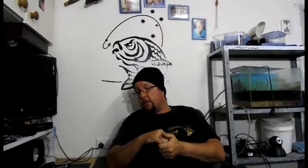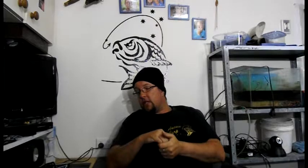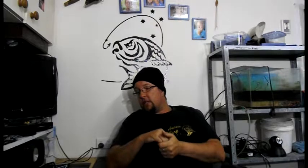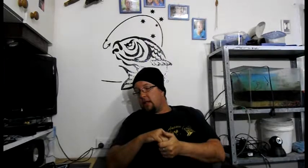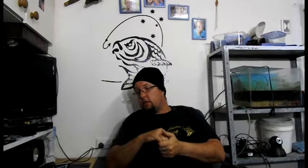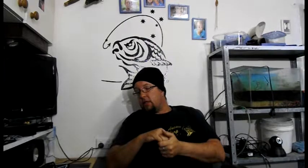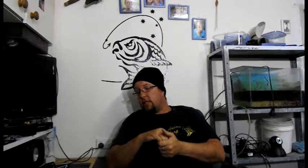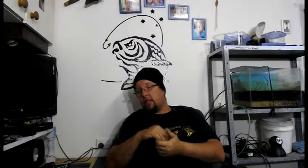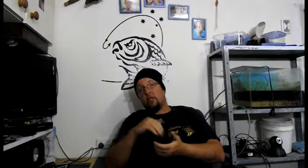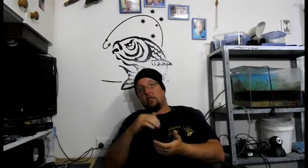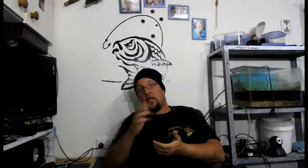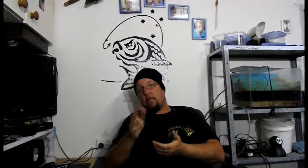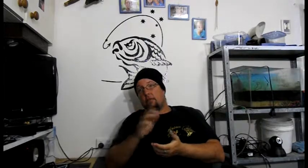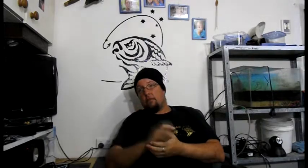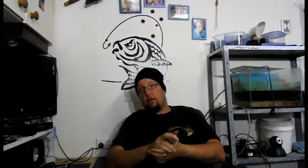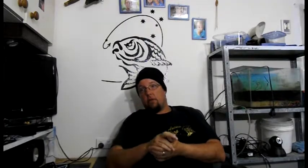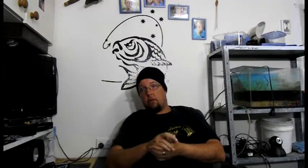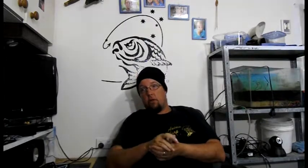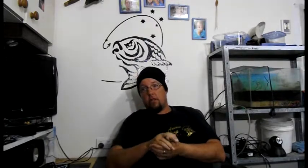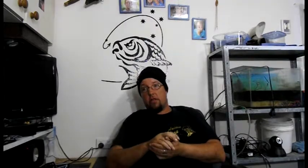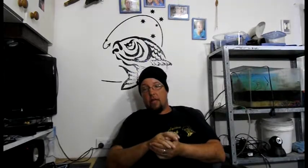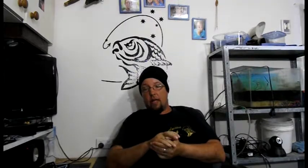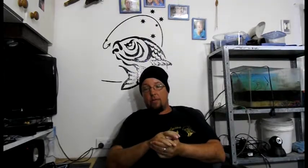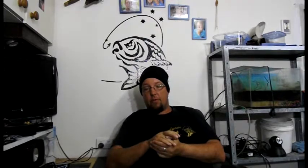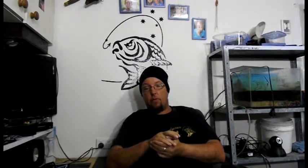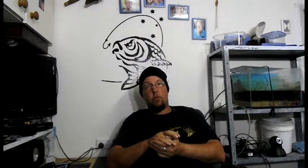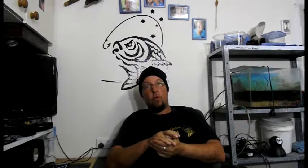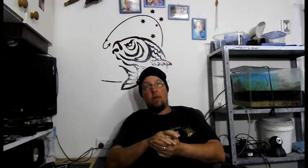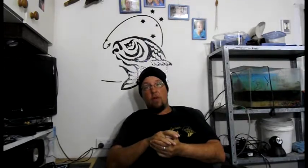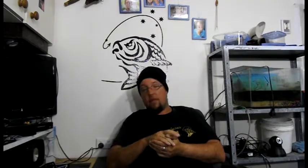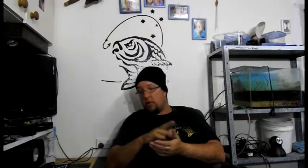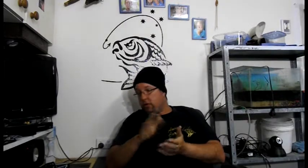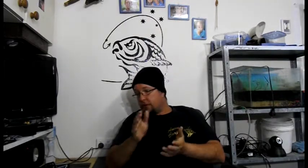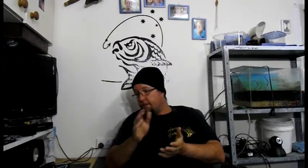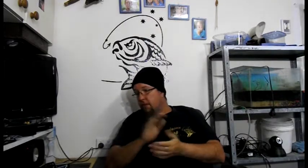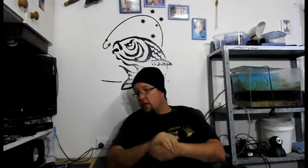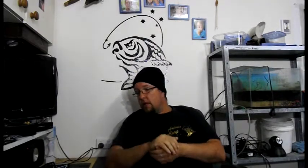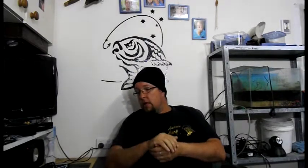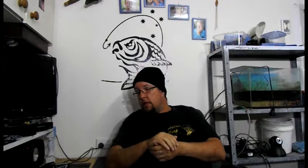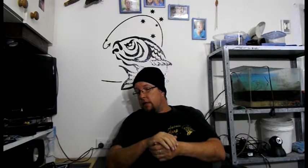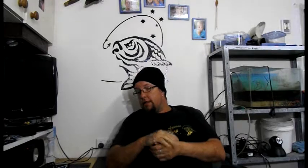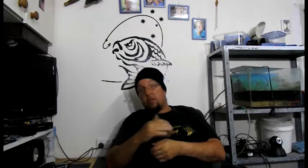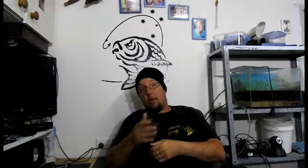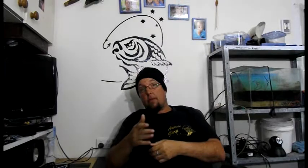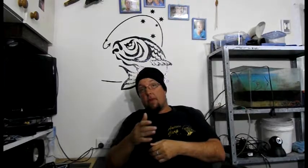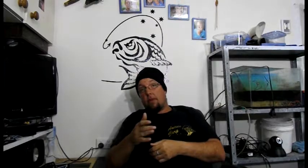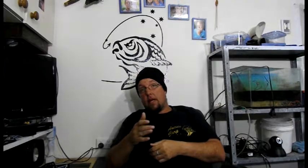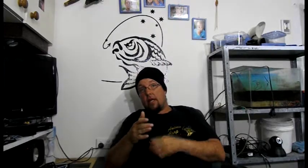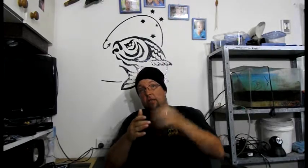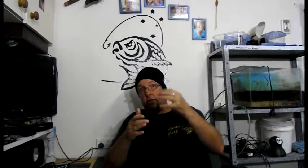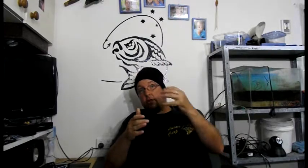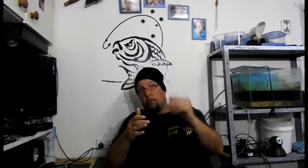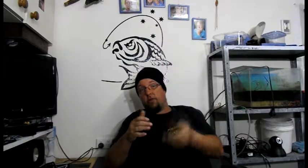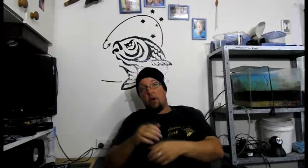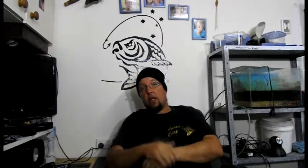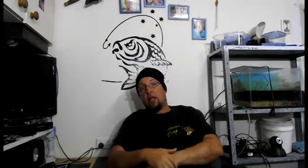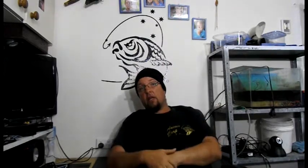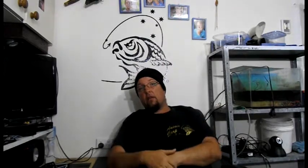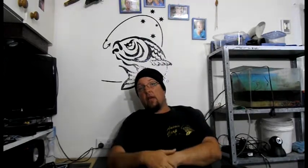,700 signatures. They're trying to get up to 2,500. So, if you jump on our page, you'll find a link on there